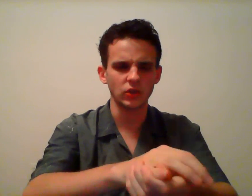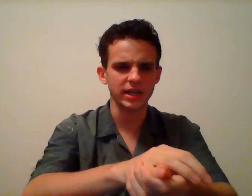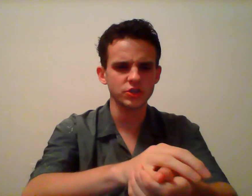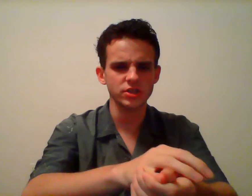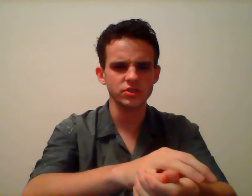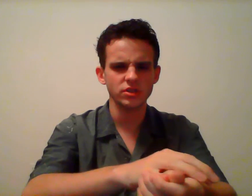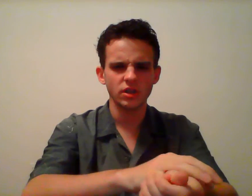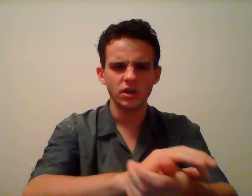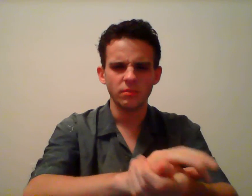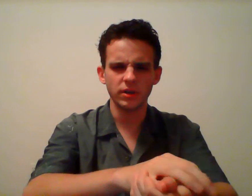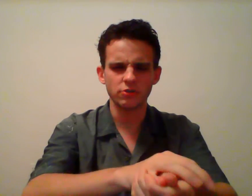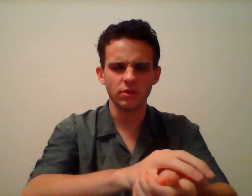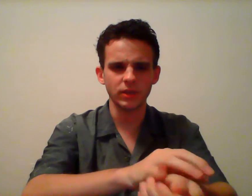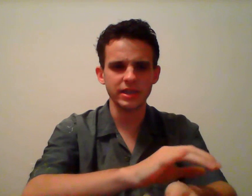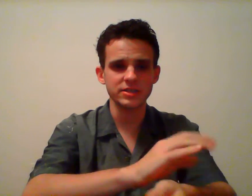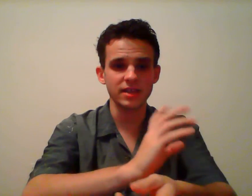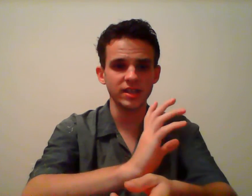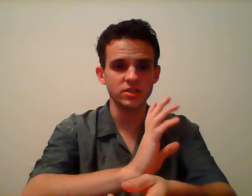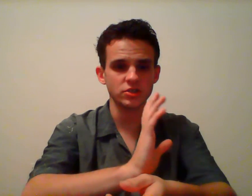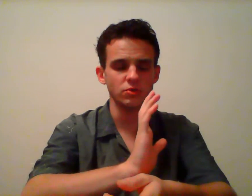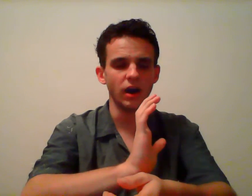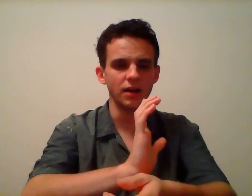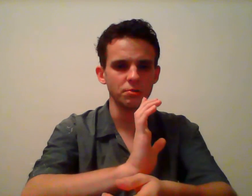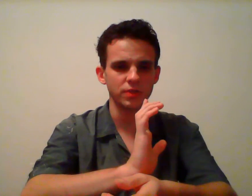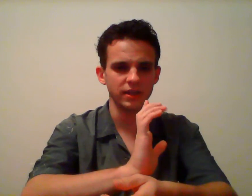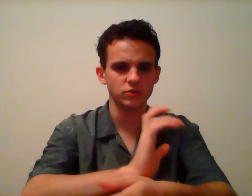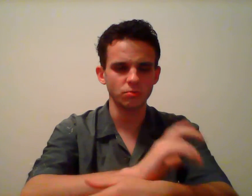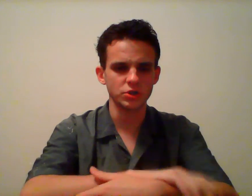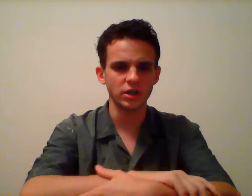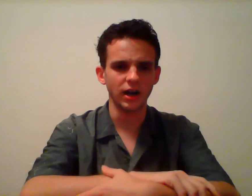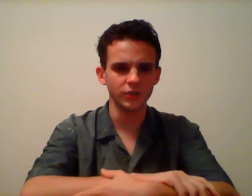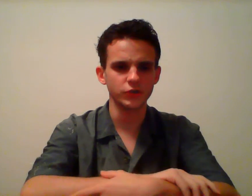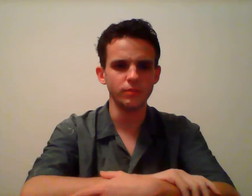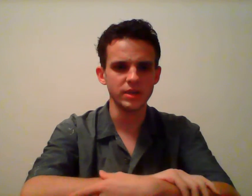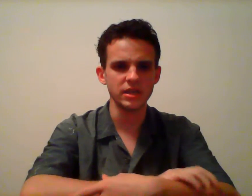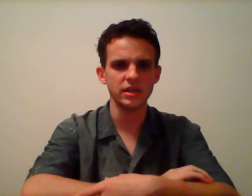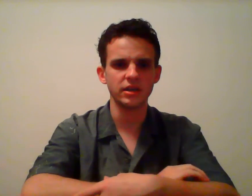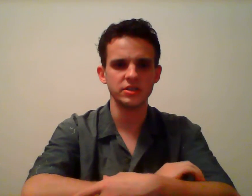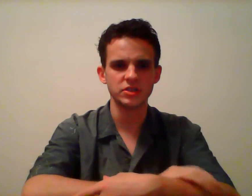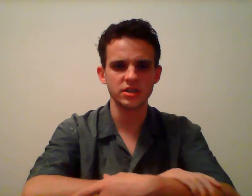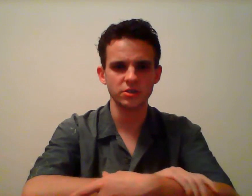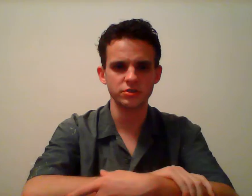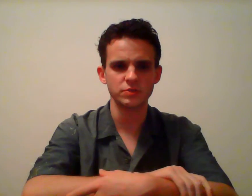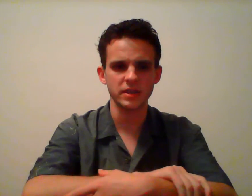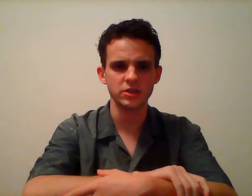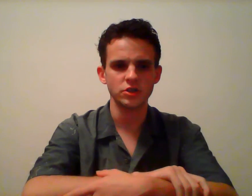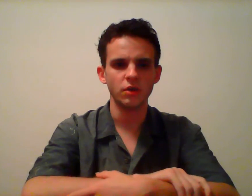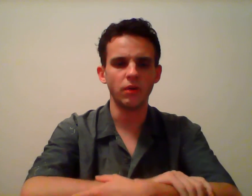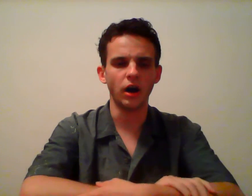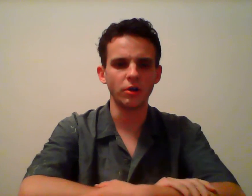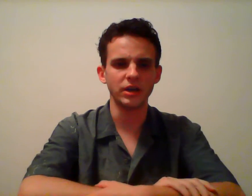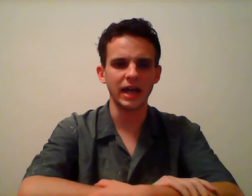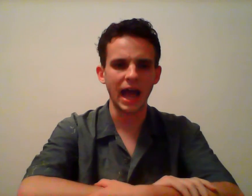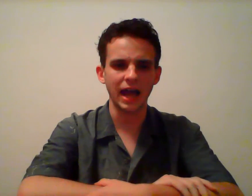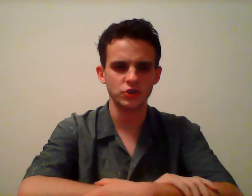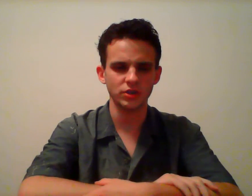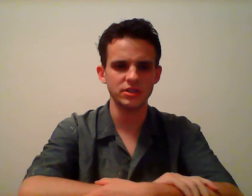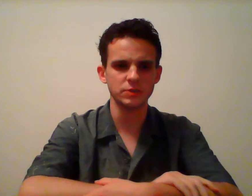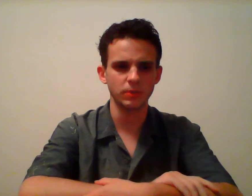elections, but the trouble is that leads us to other things which can also be considered speech, but are not actually the